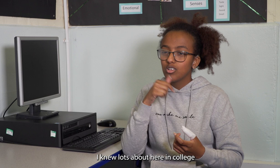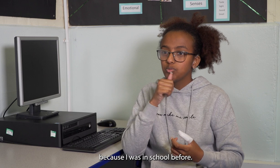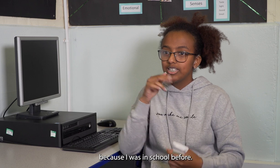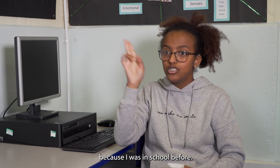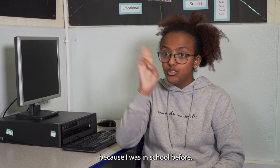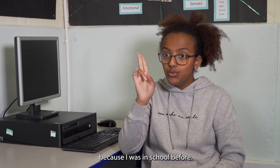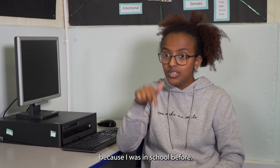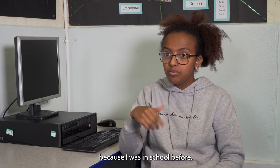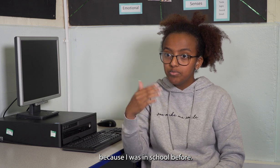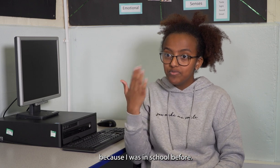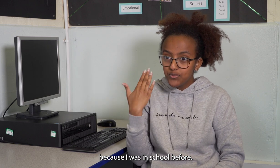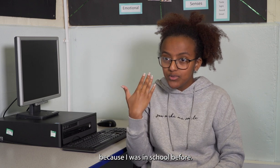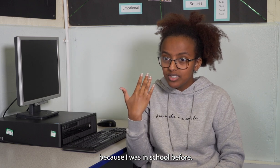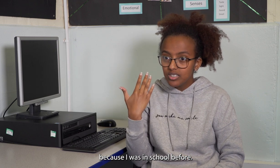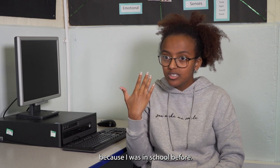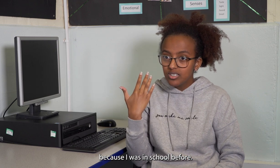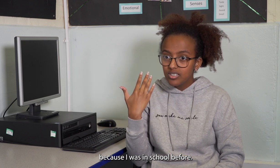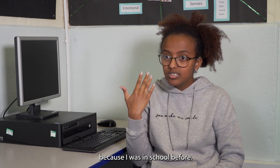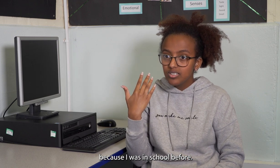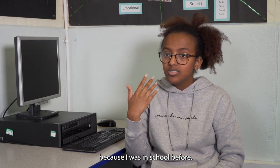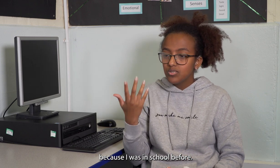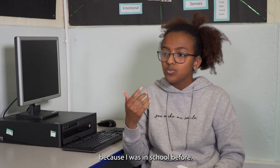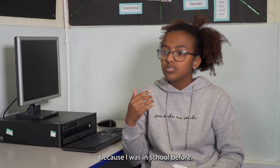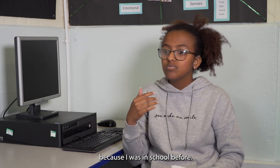because I was in school before.